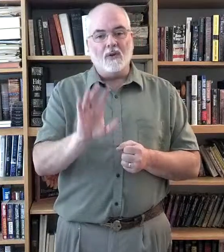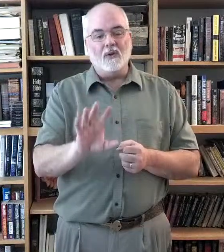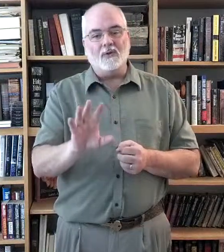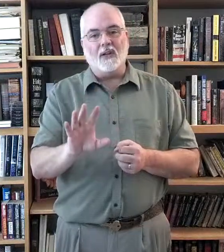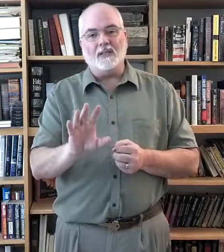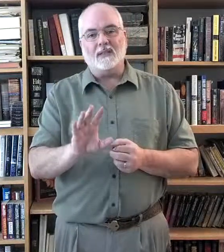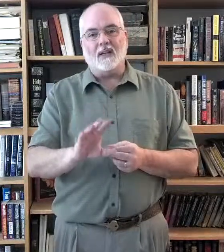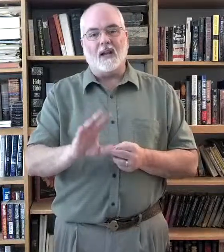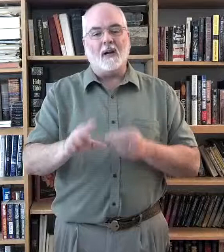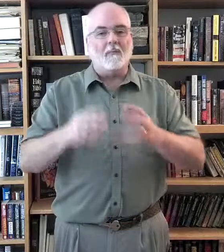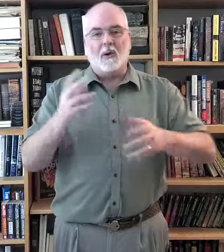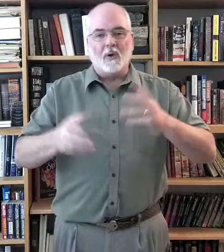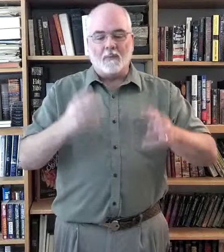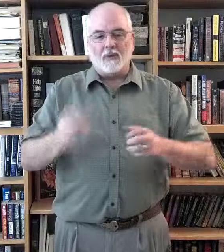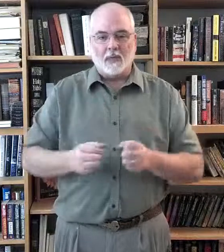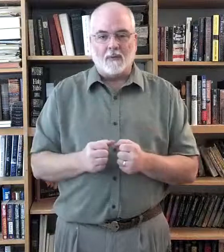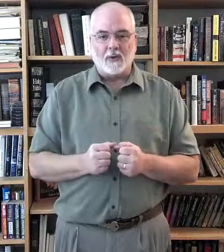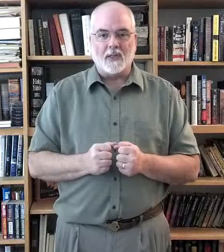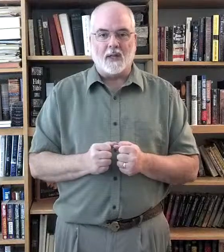use this to kind of bone up on some of your signs.